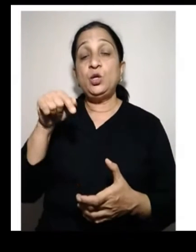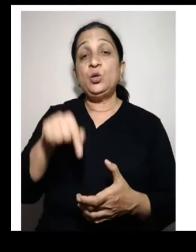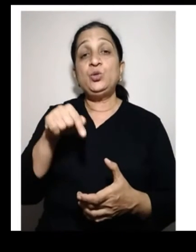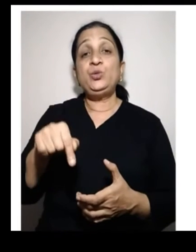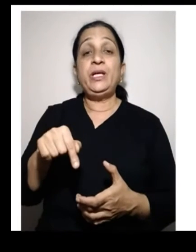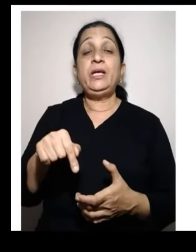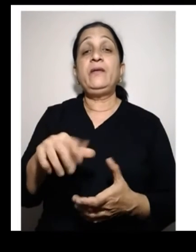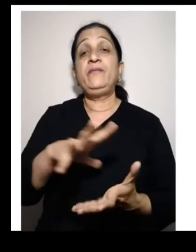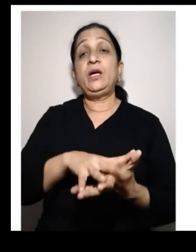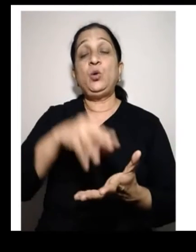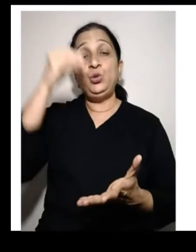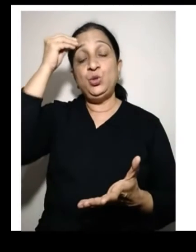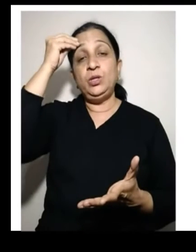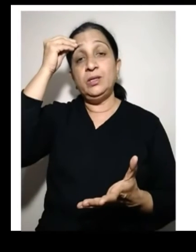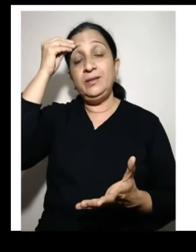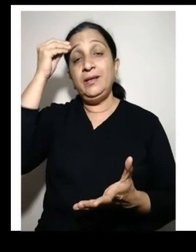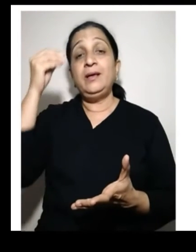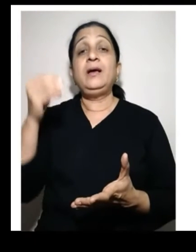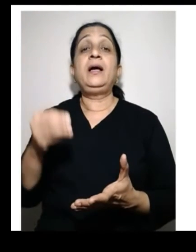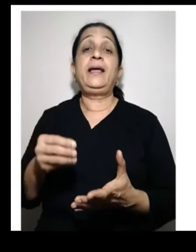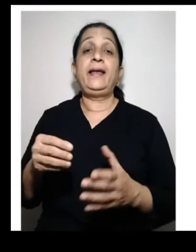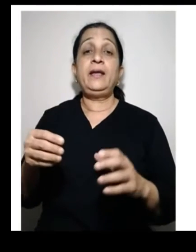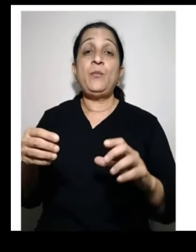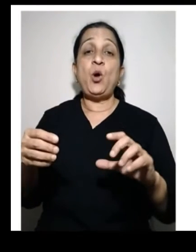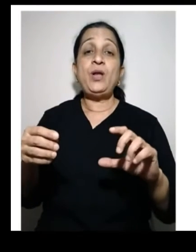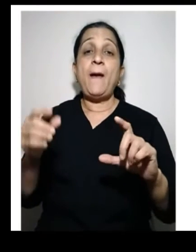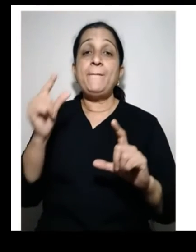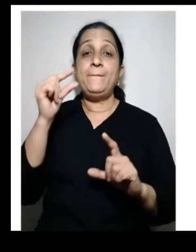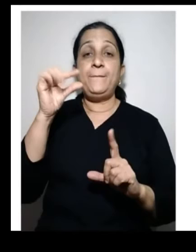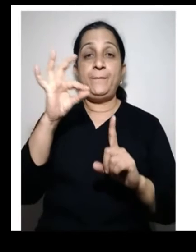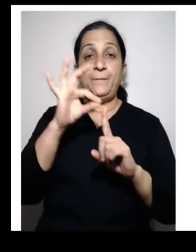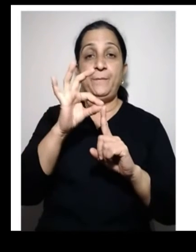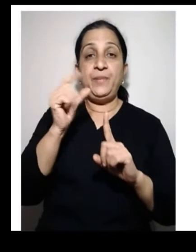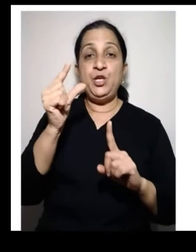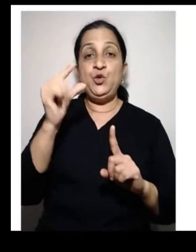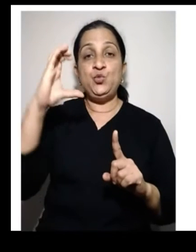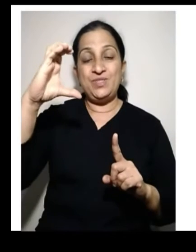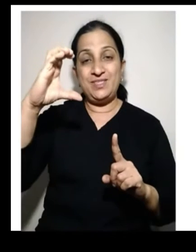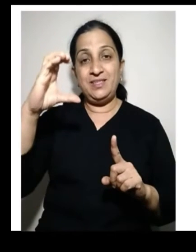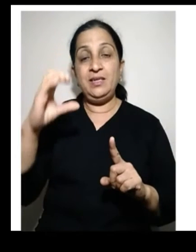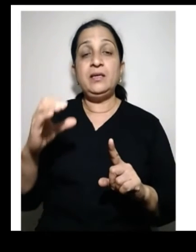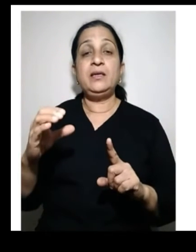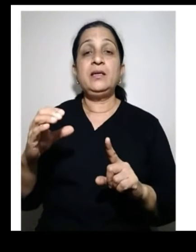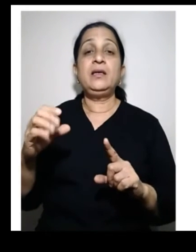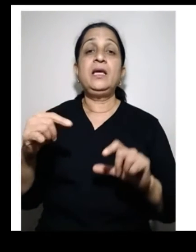Hello friends, today we are going to learn PUC